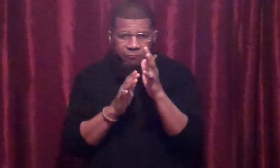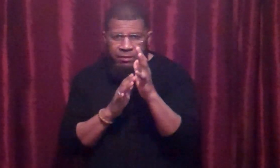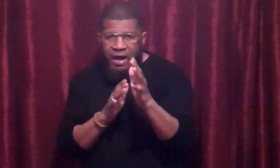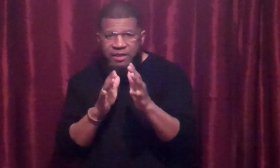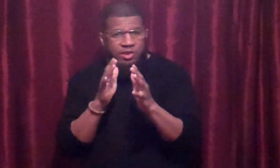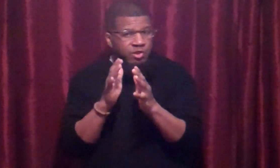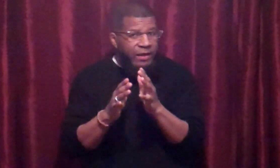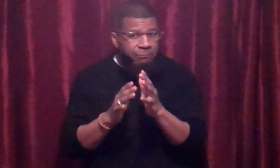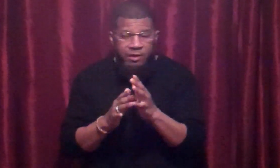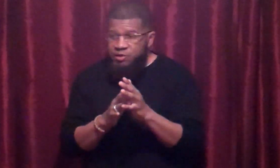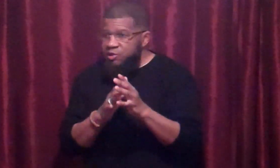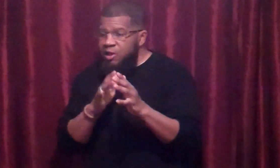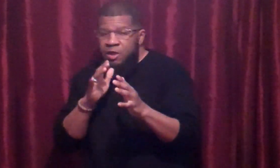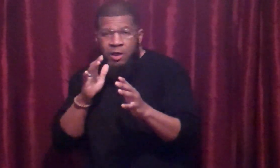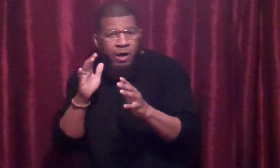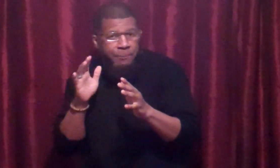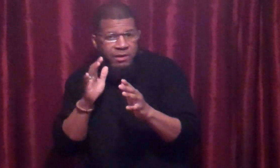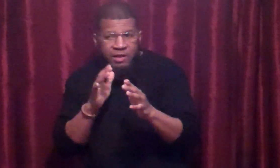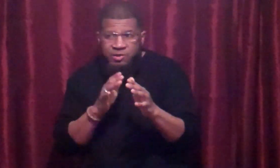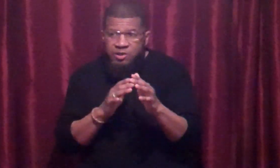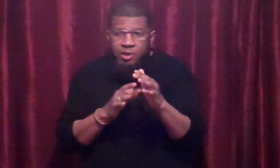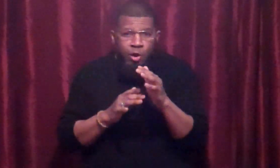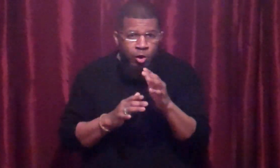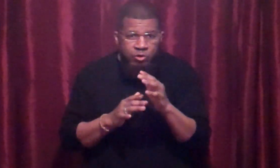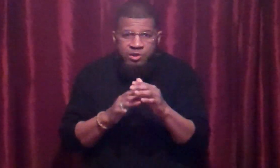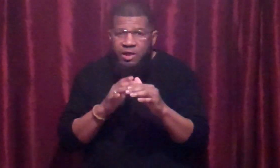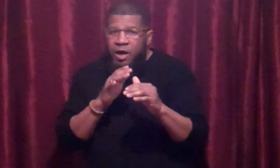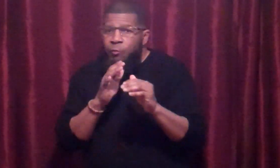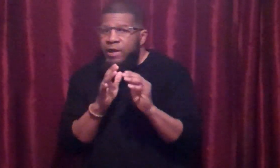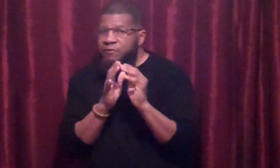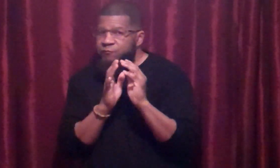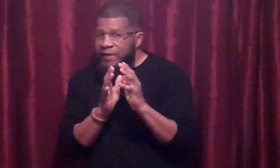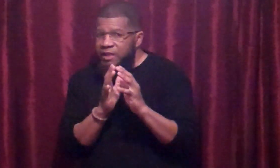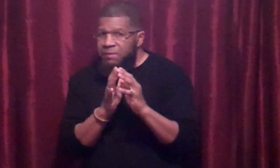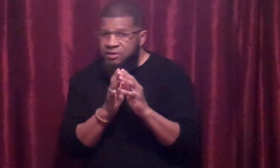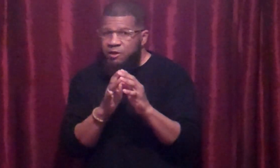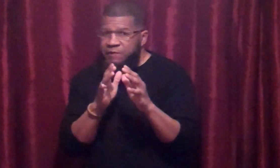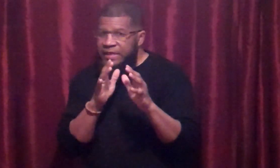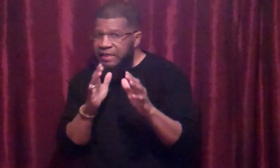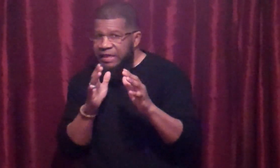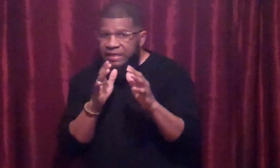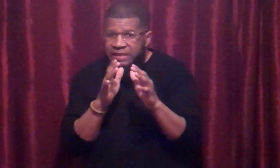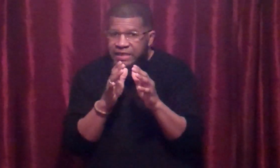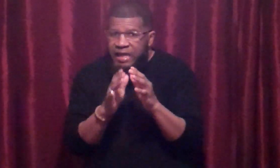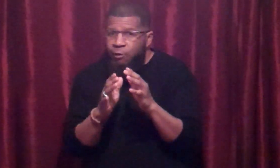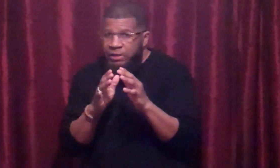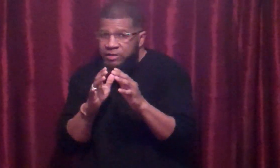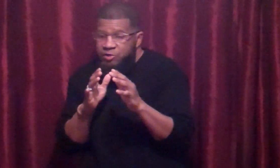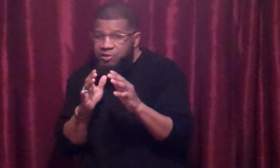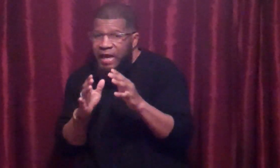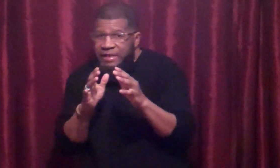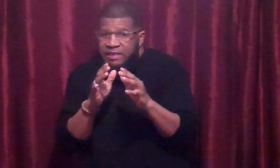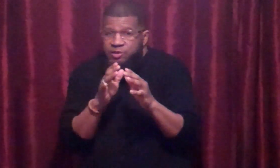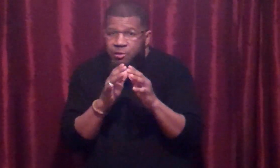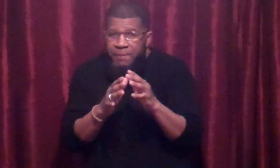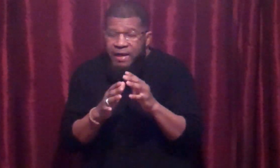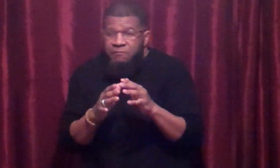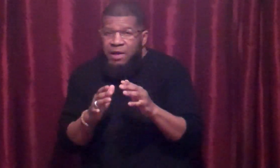of blocking straight punches, uppercuts, hooks, a way of defending myself, getting in, getting out, getting to the side, getting to the back of my